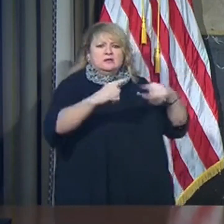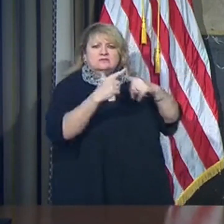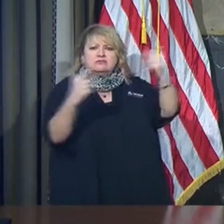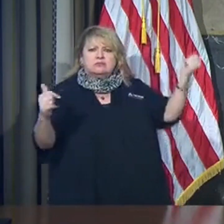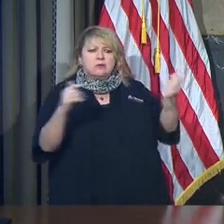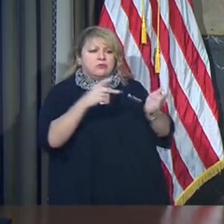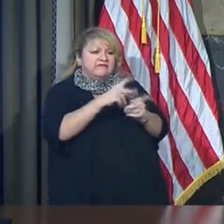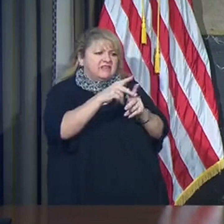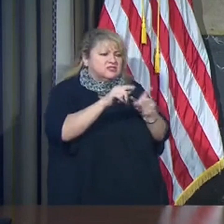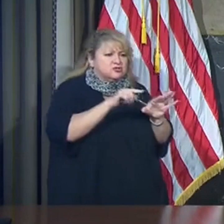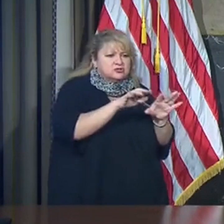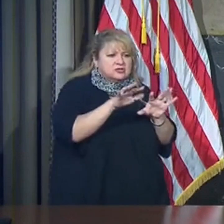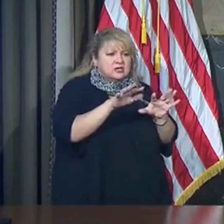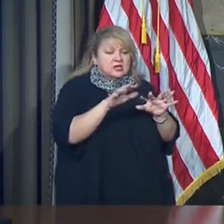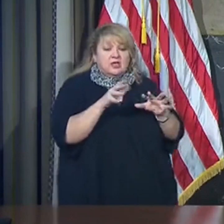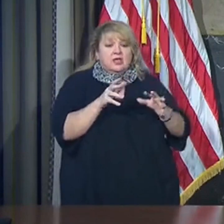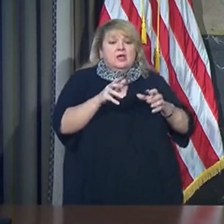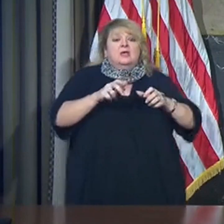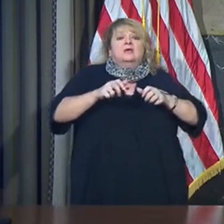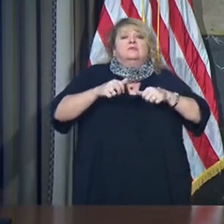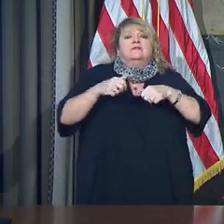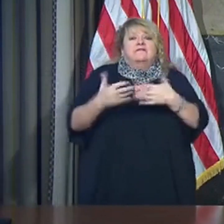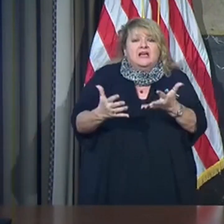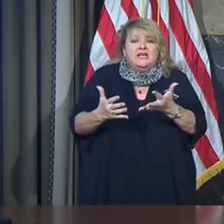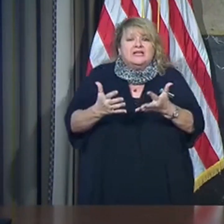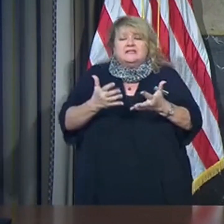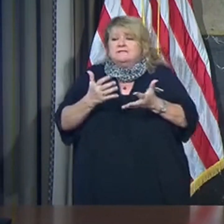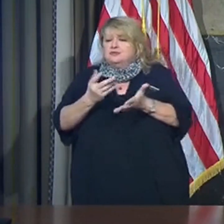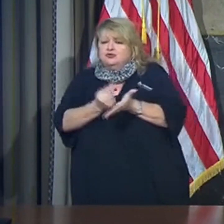in treating the sickest patients of our careers.